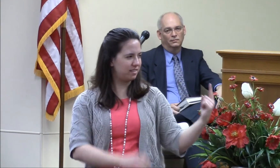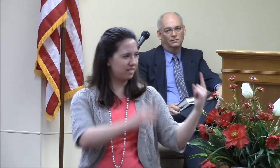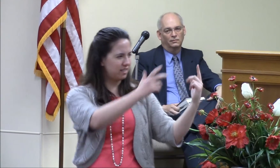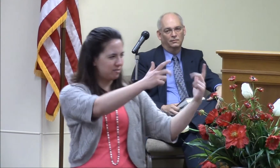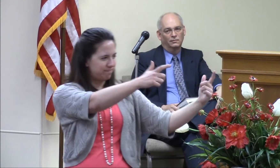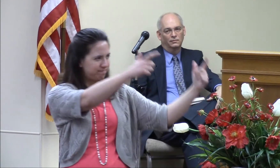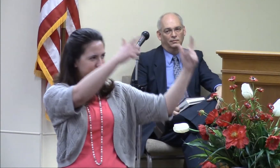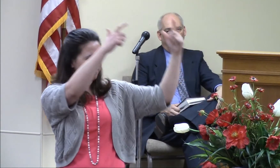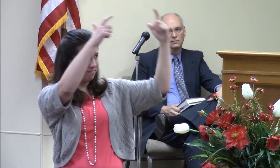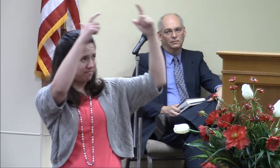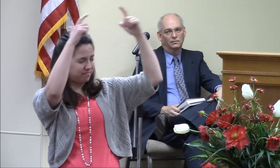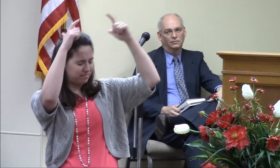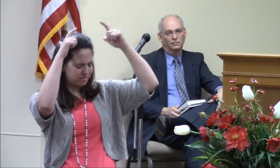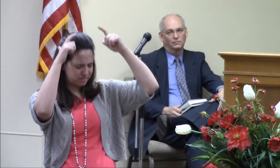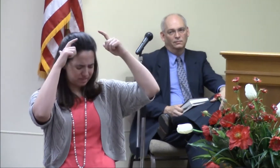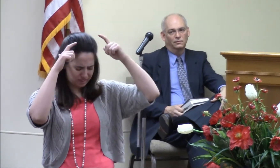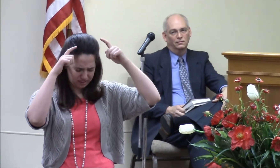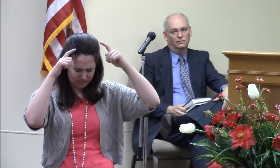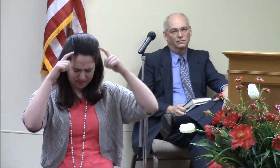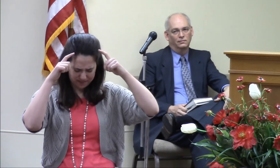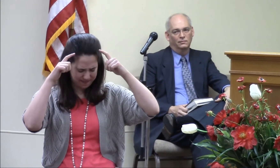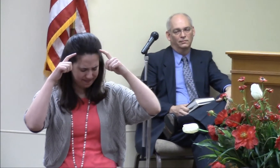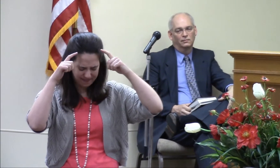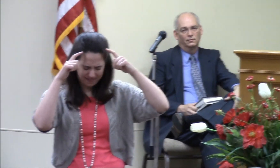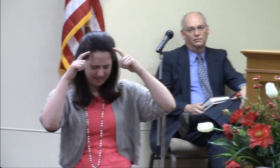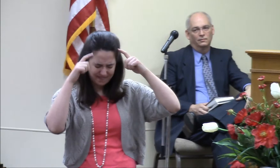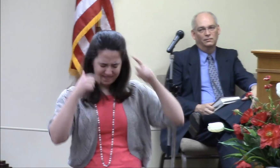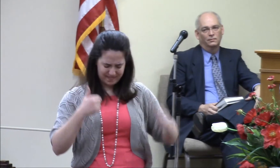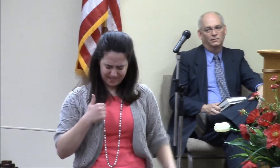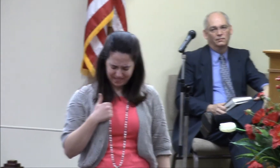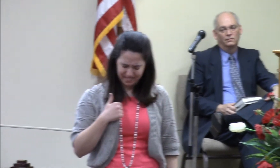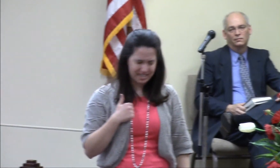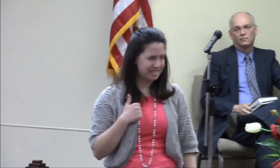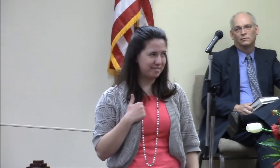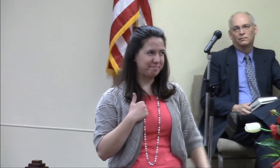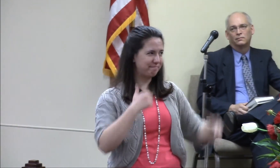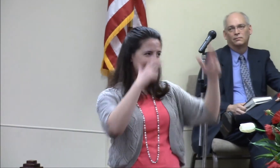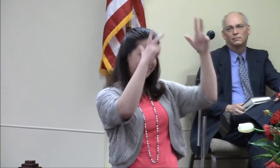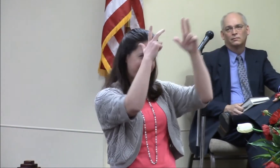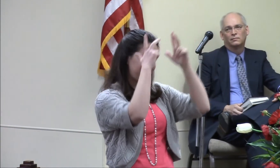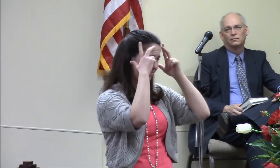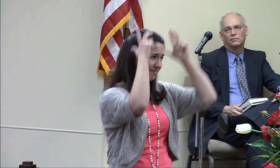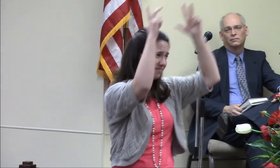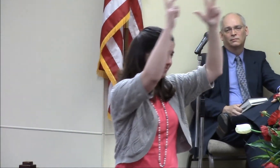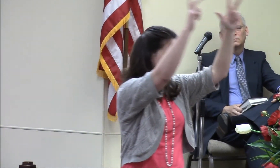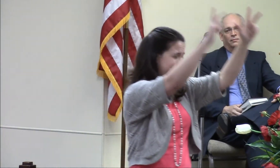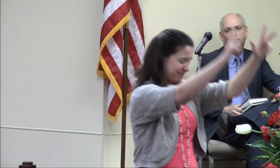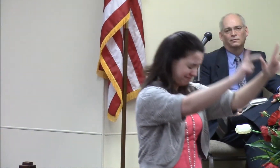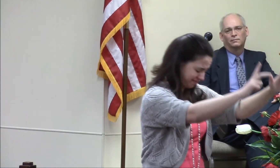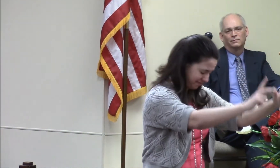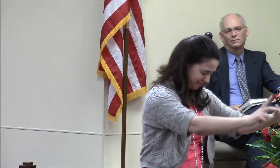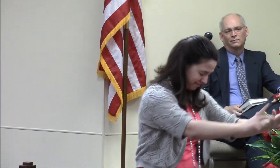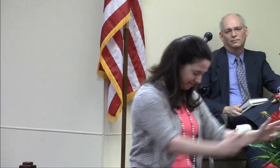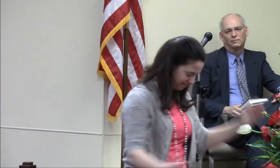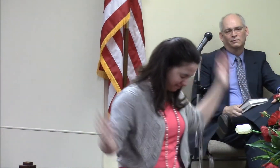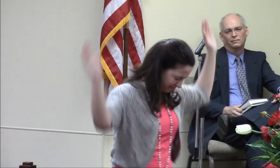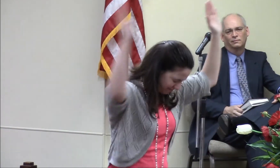heaven's crown I fell down on my knees Laid my